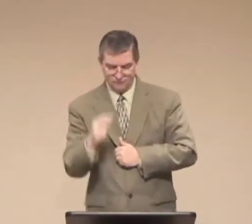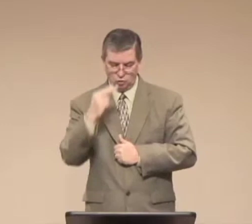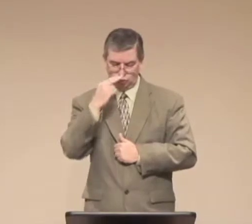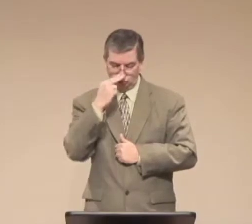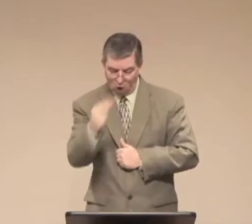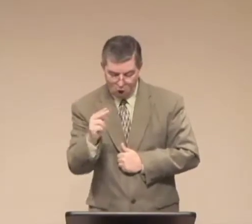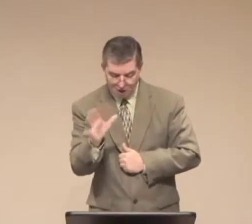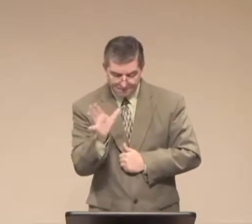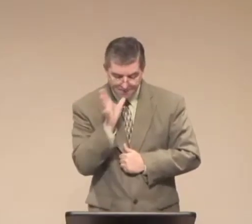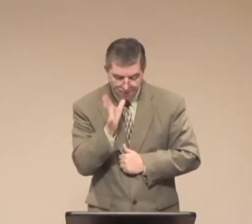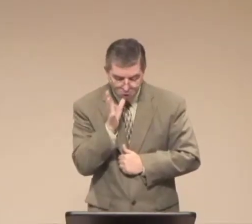cross.